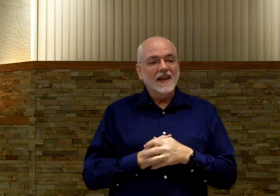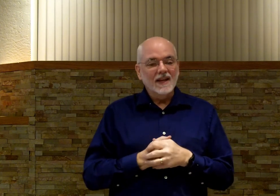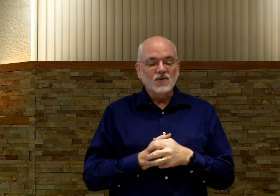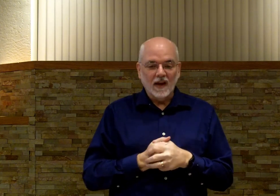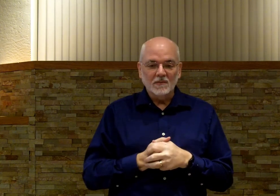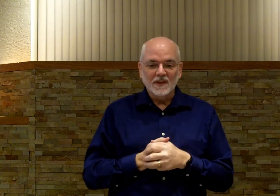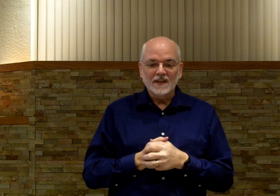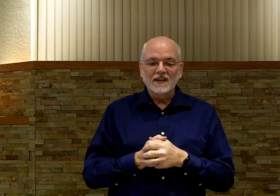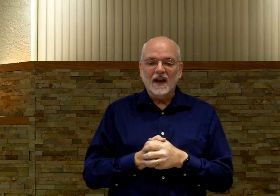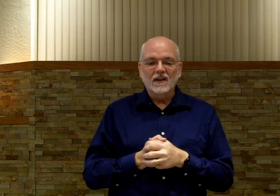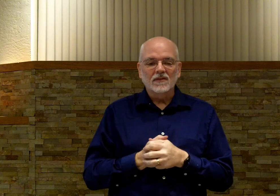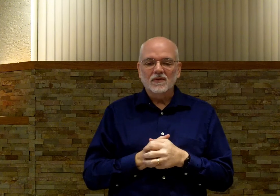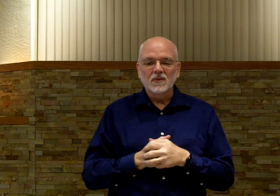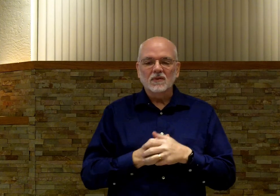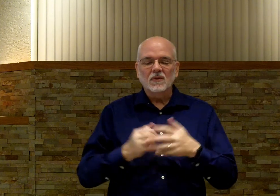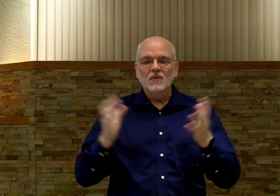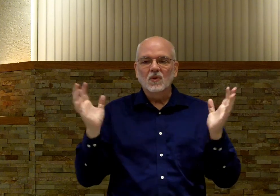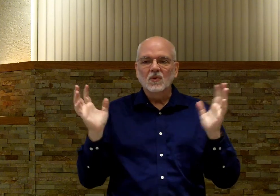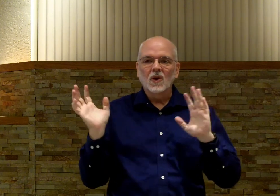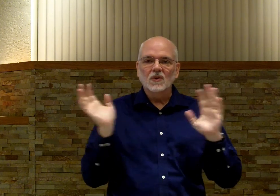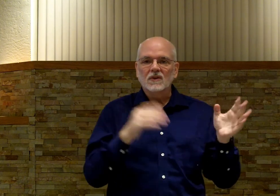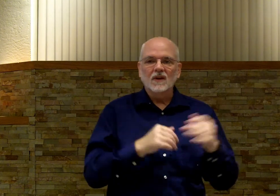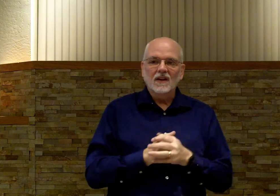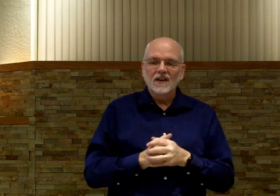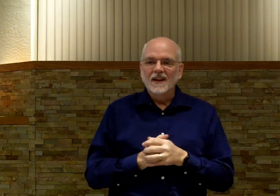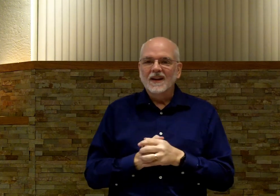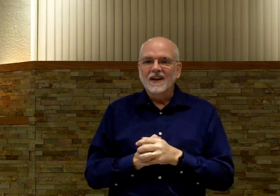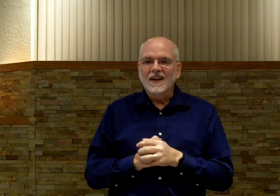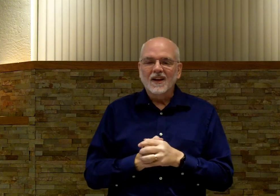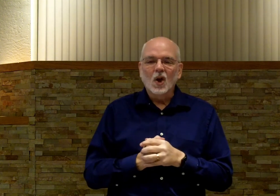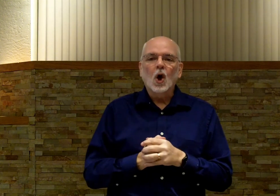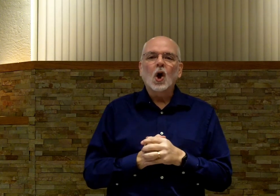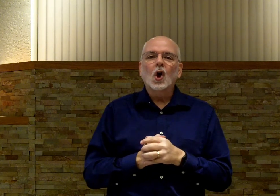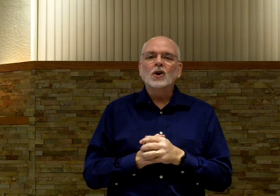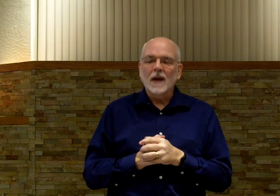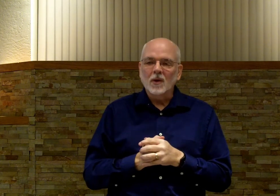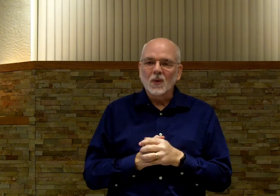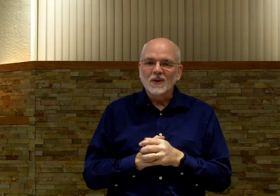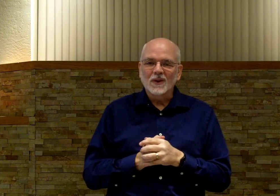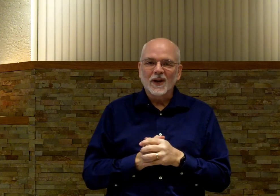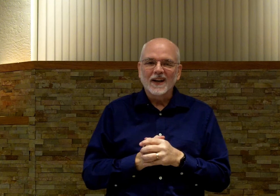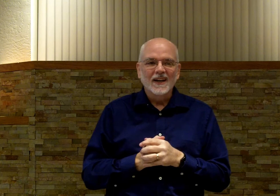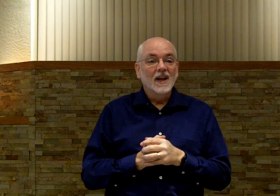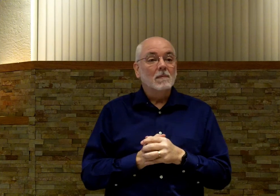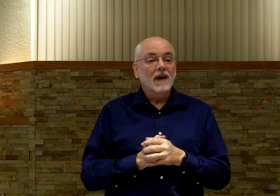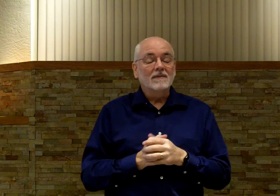King James. This is out of, who knows, a long time ago. All right? But,